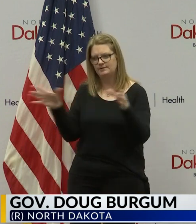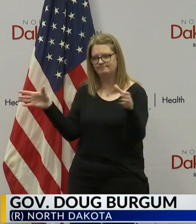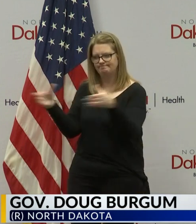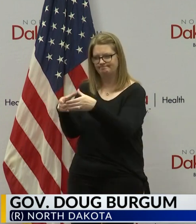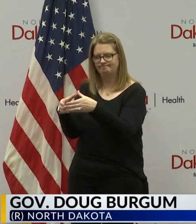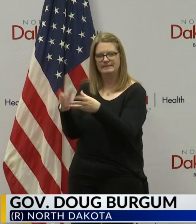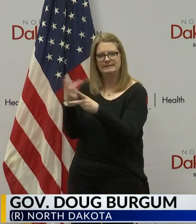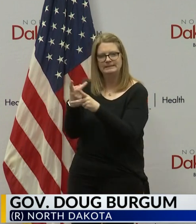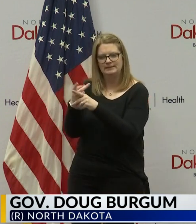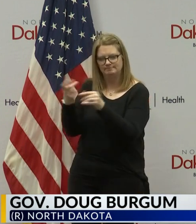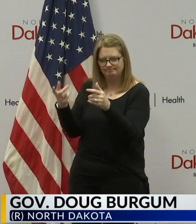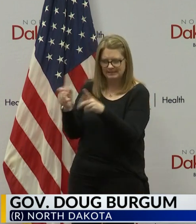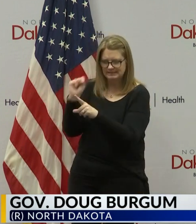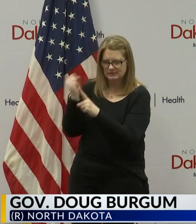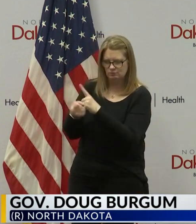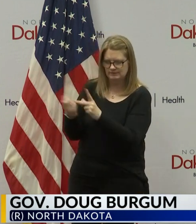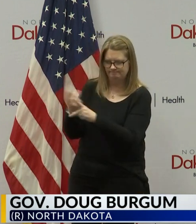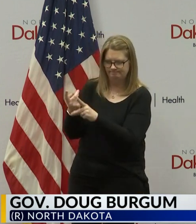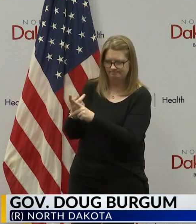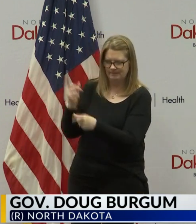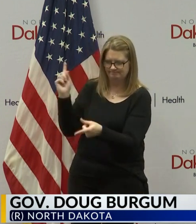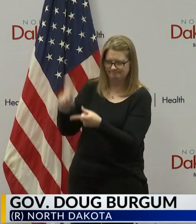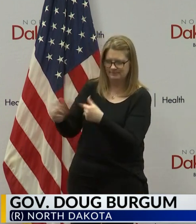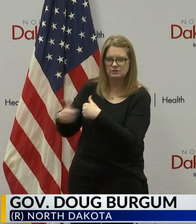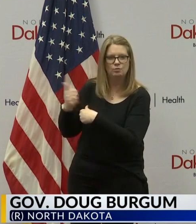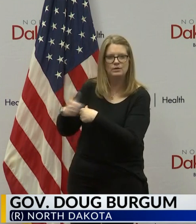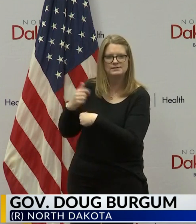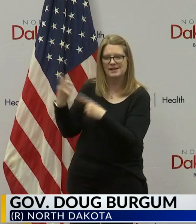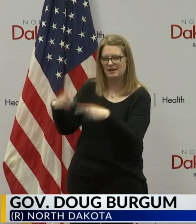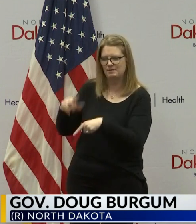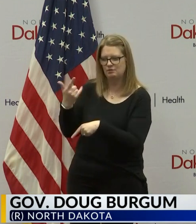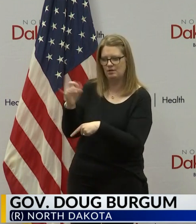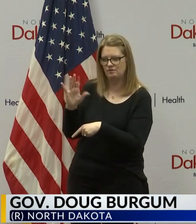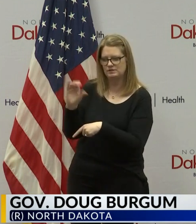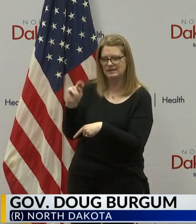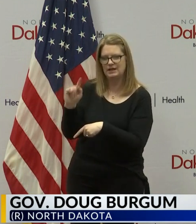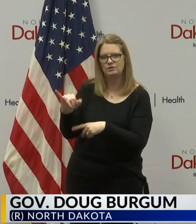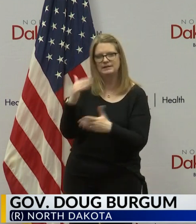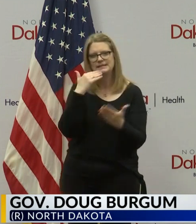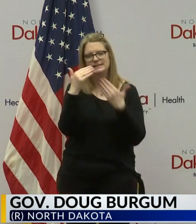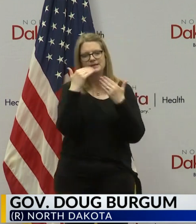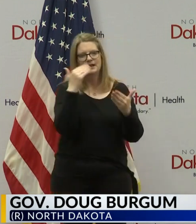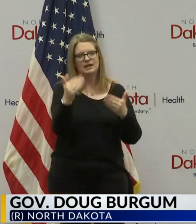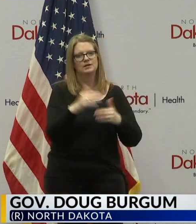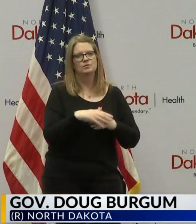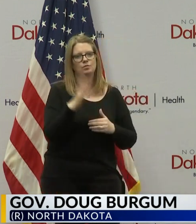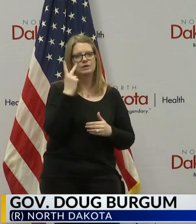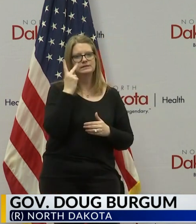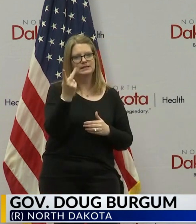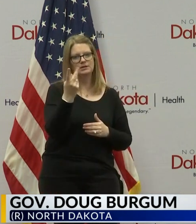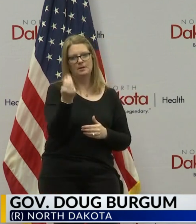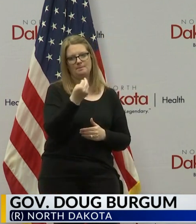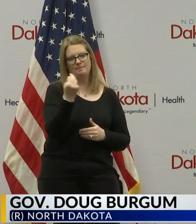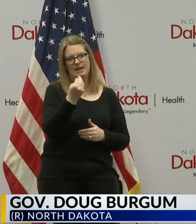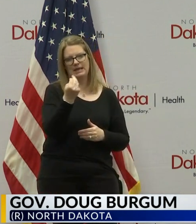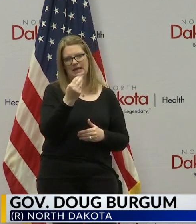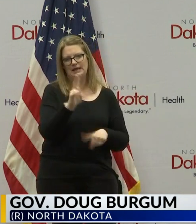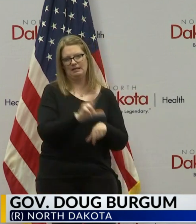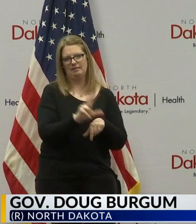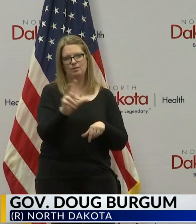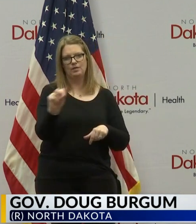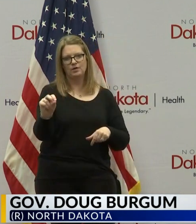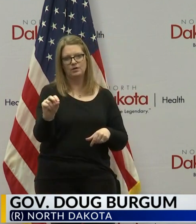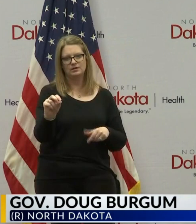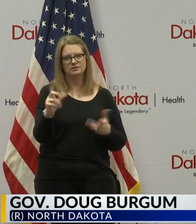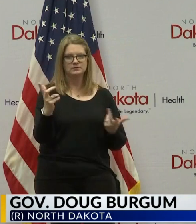this situation that occurred in Grand Forks County. So thank you all, and we'll see you Monday at 3